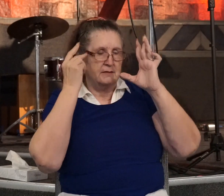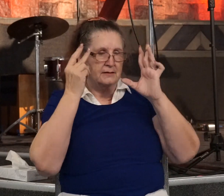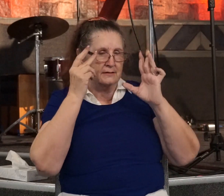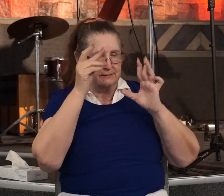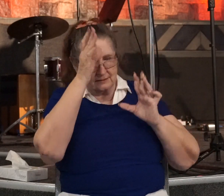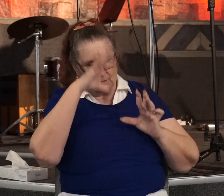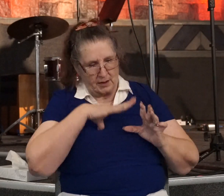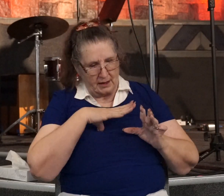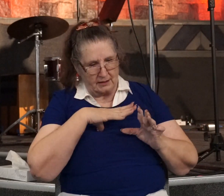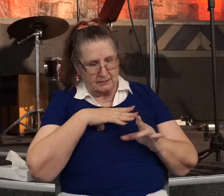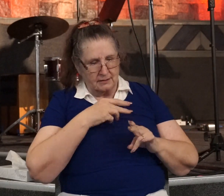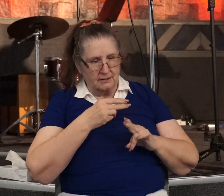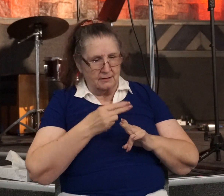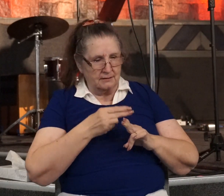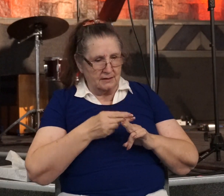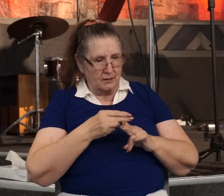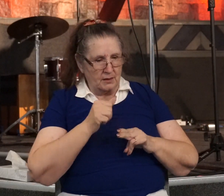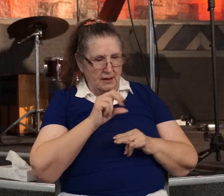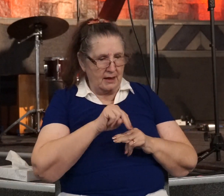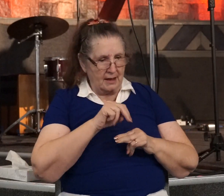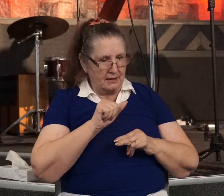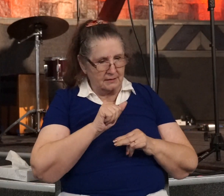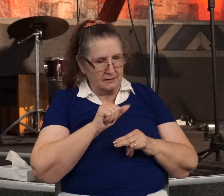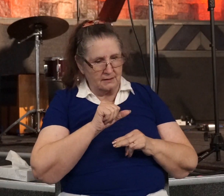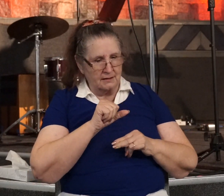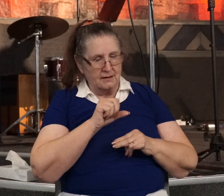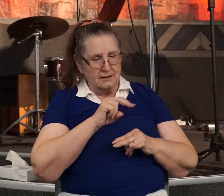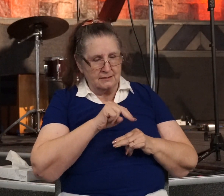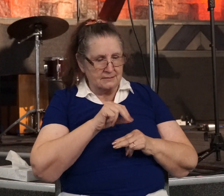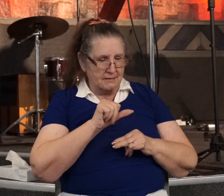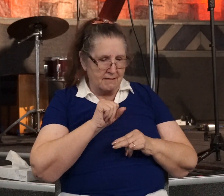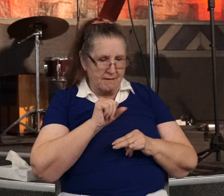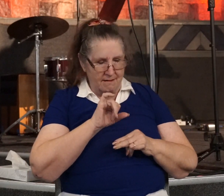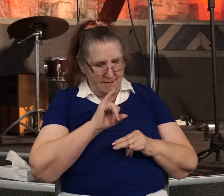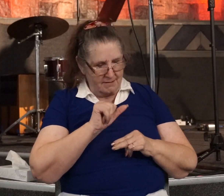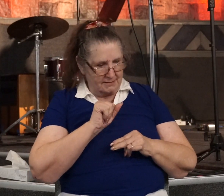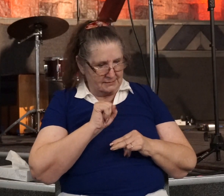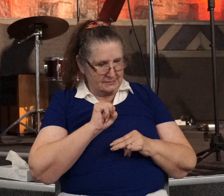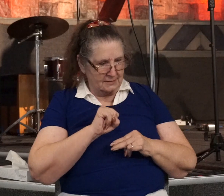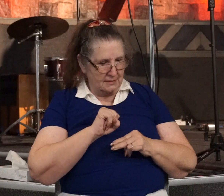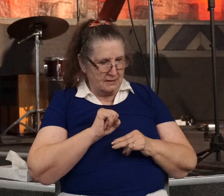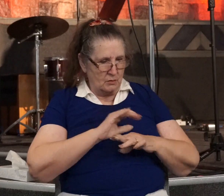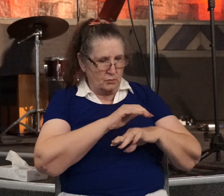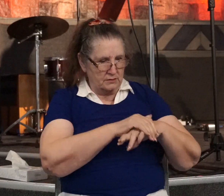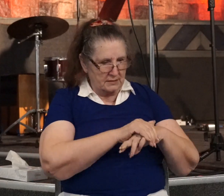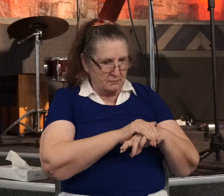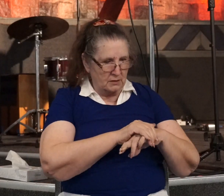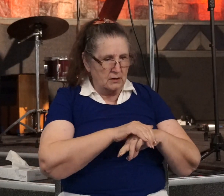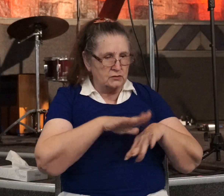Ananias coming in and putting his hand on him so that he might perceive his sight.